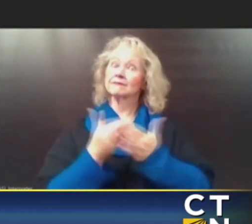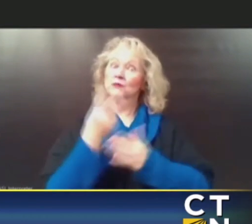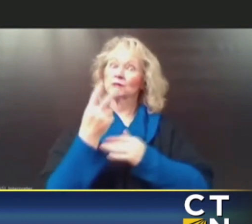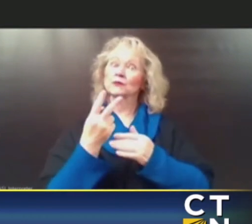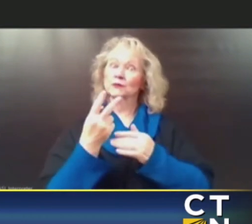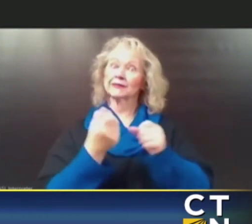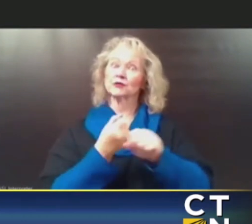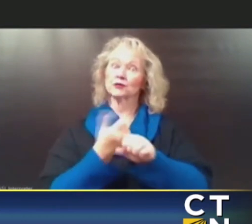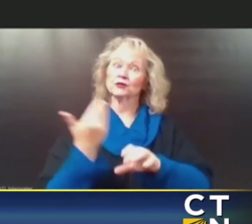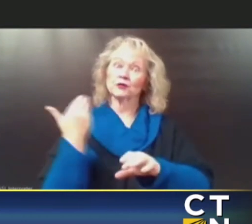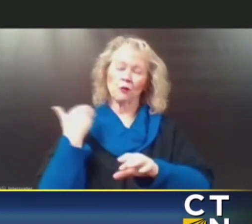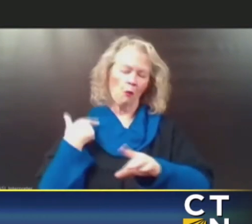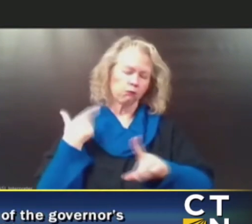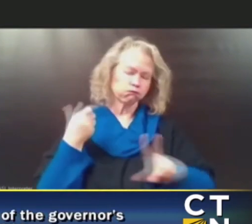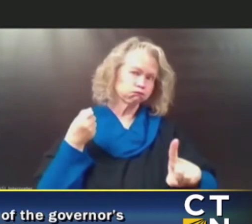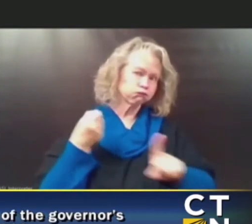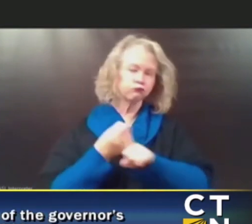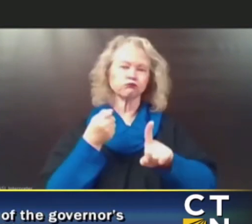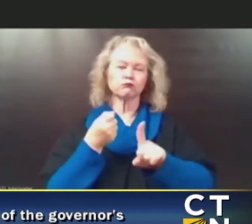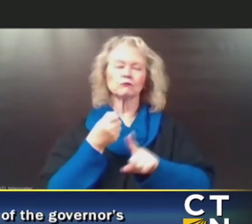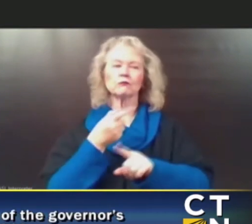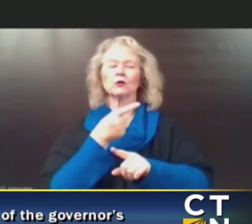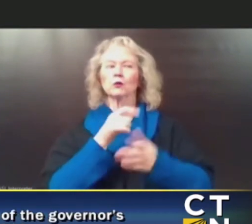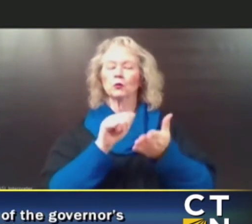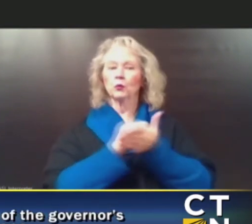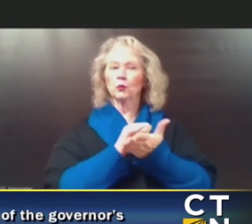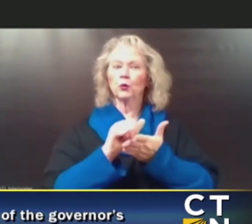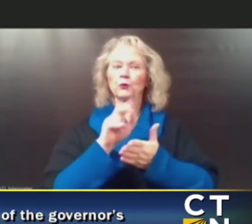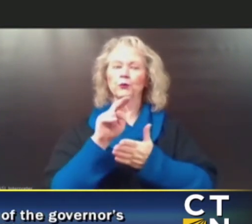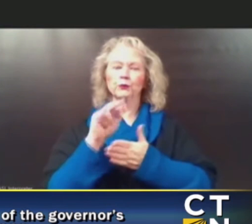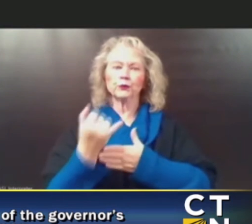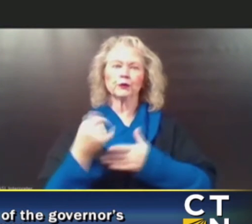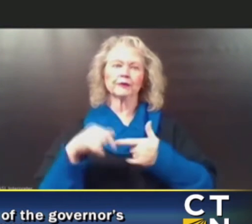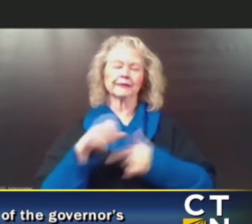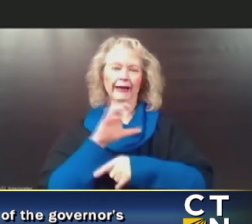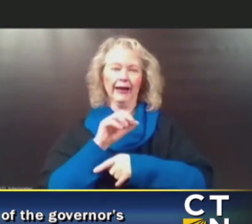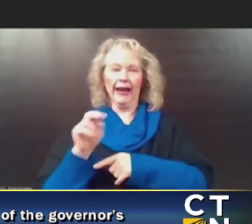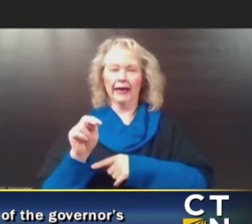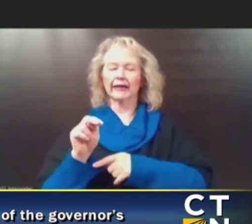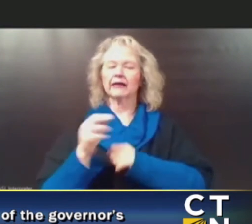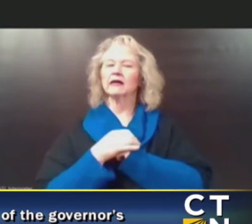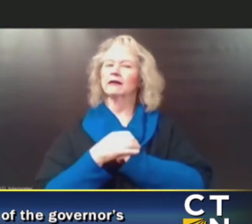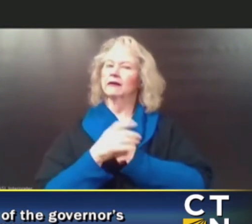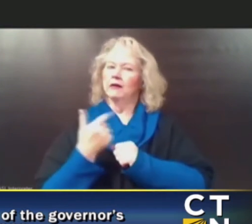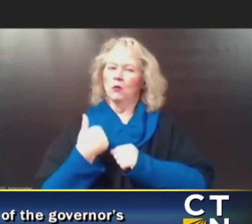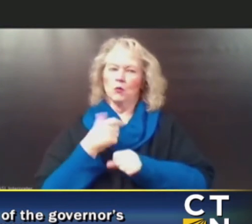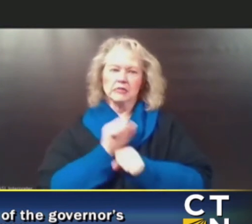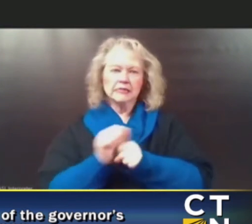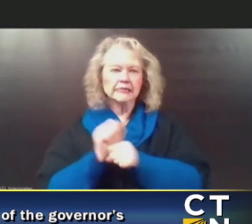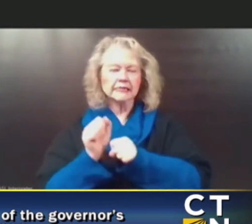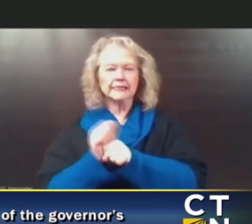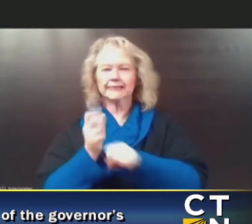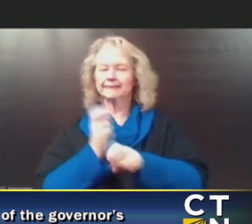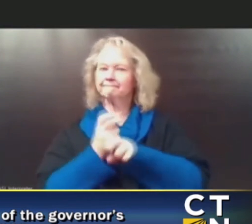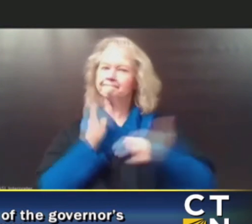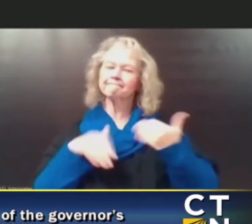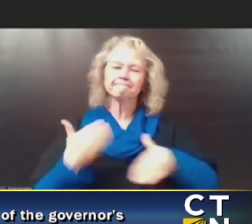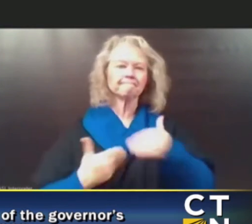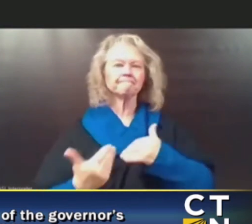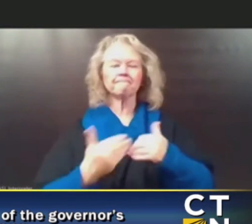We got hit hard. New York, New Jersey, Connecticut hit hardest. We had to work fast and worked, thankfully,